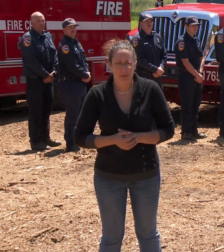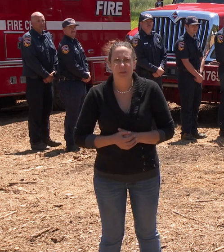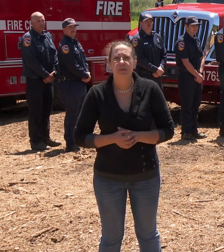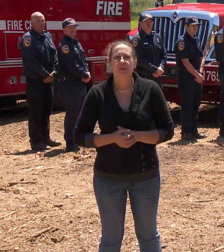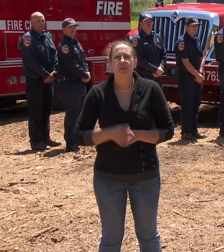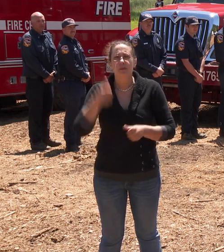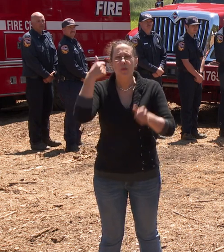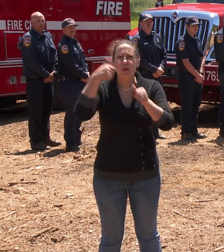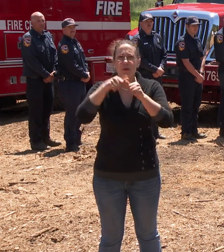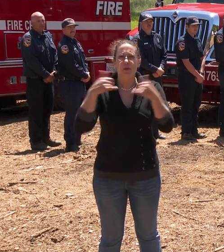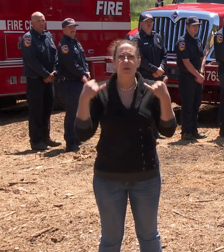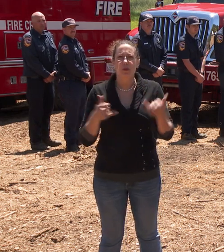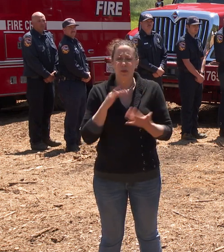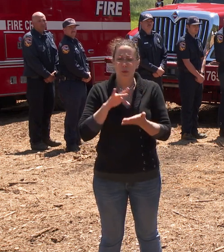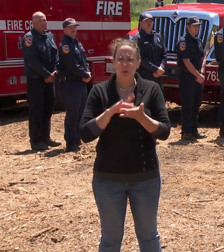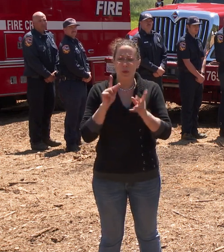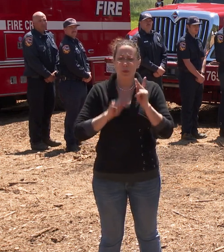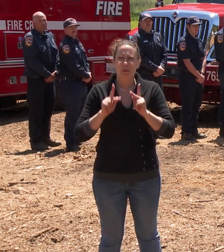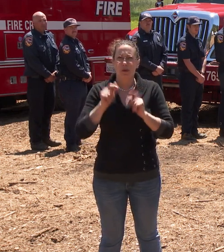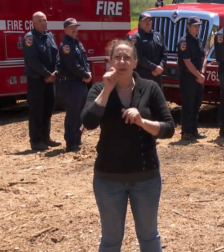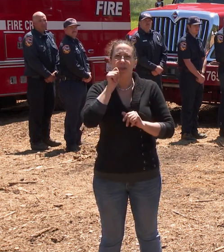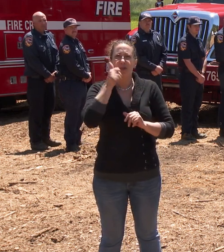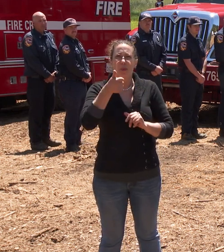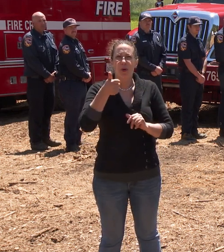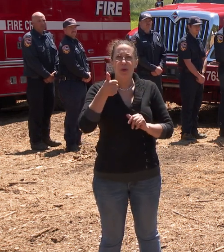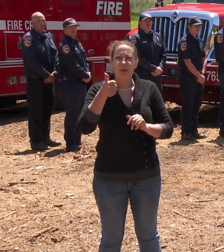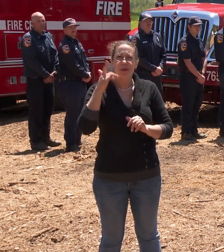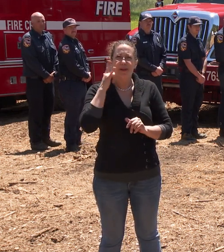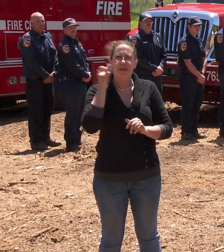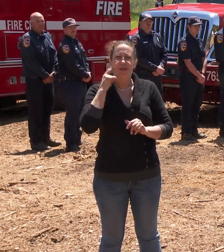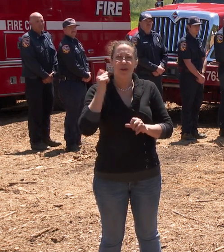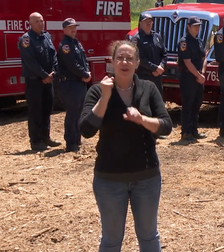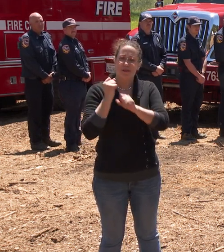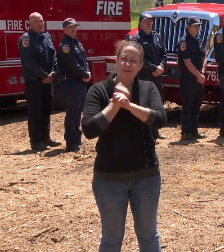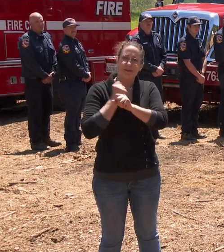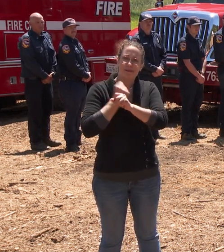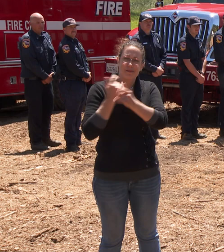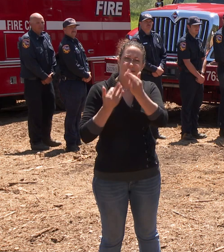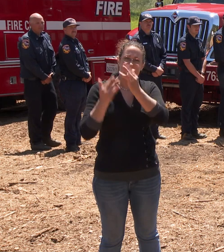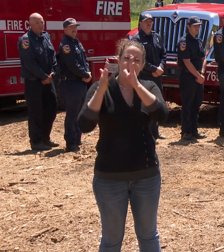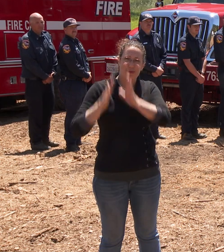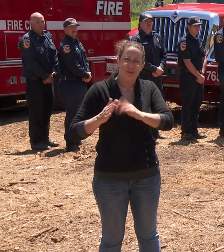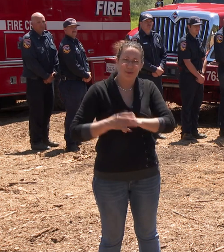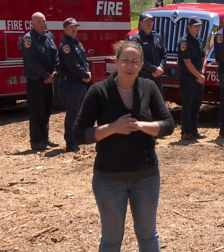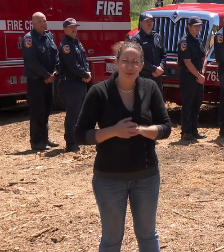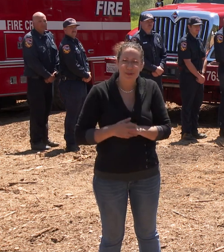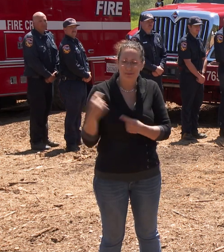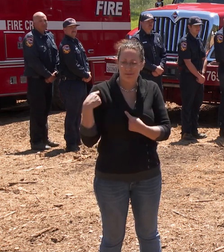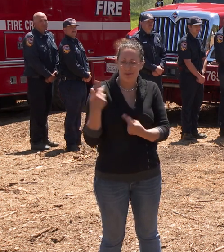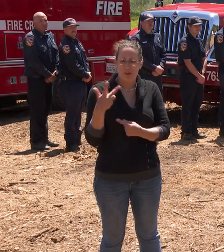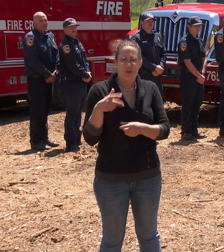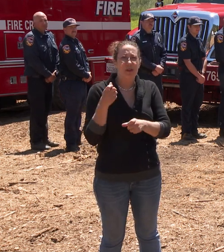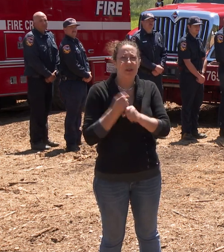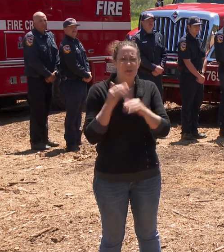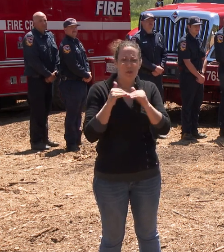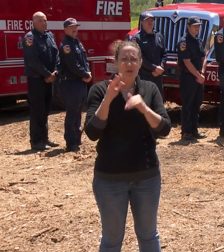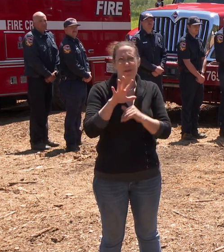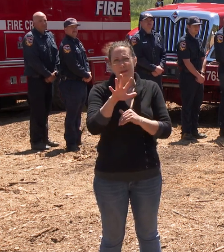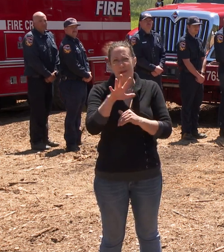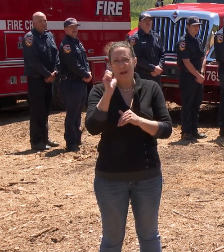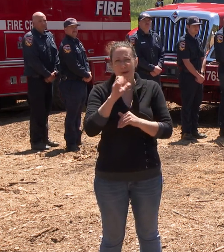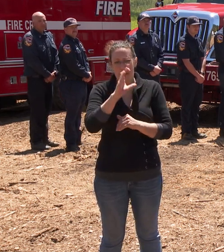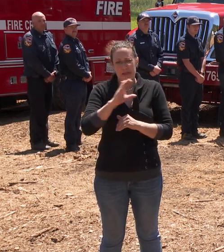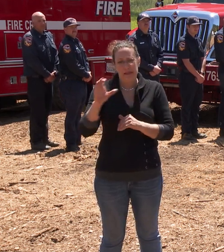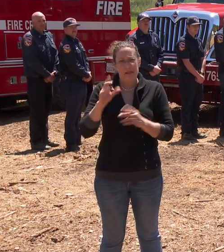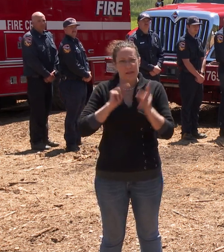Remember that today's Corps members are tomorrow's California firefighters. In fact, over the past three years, more than 500 Corps